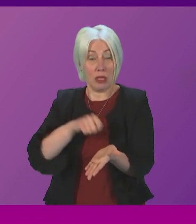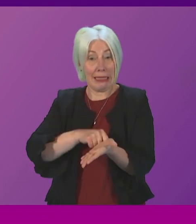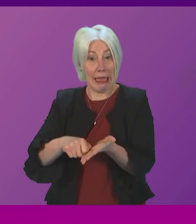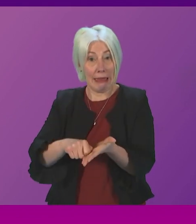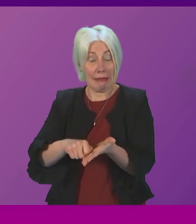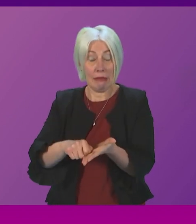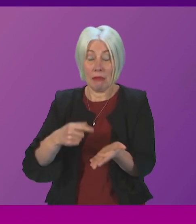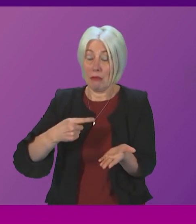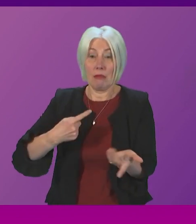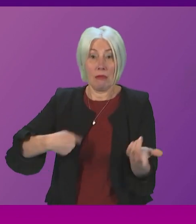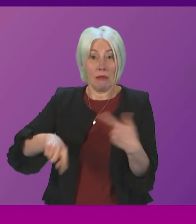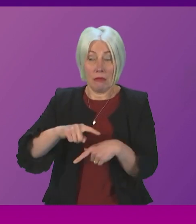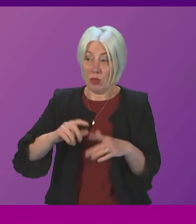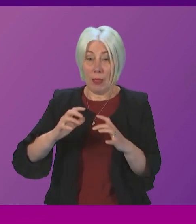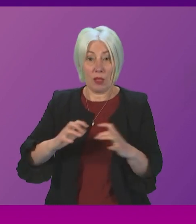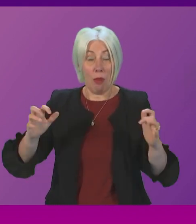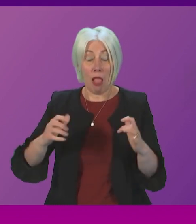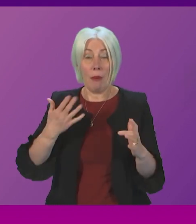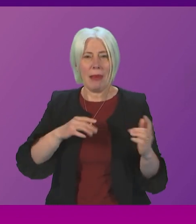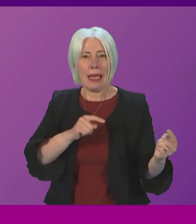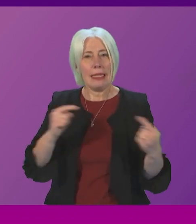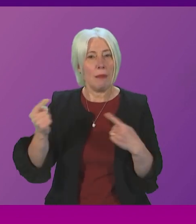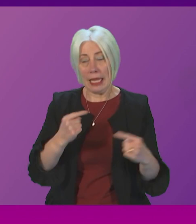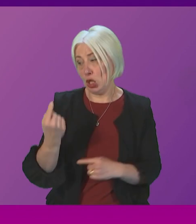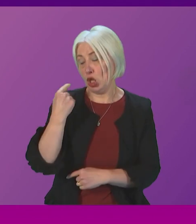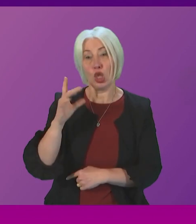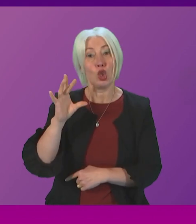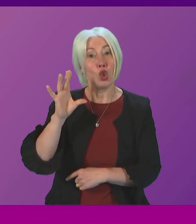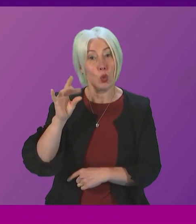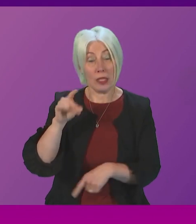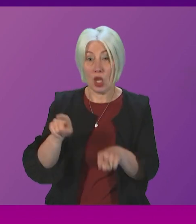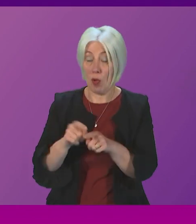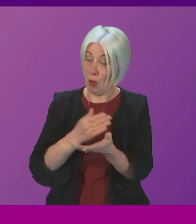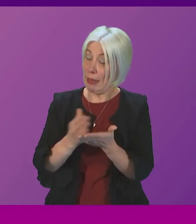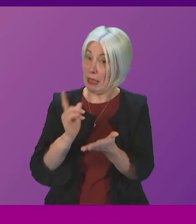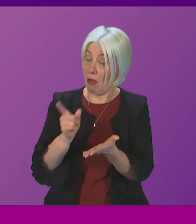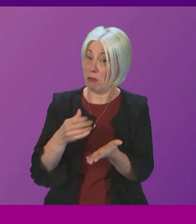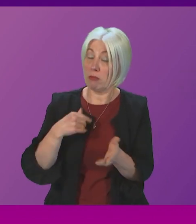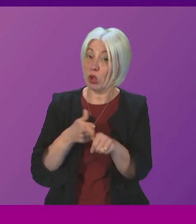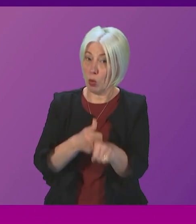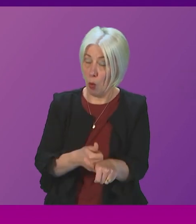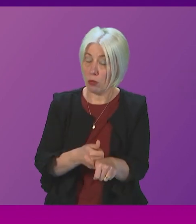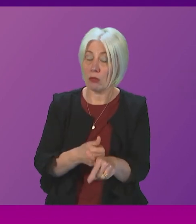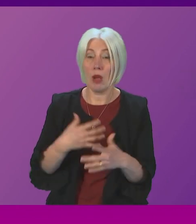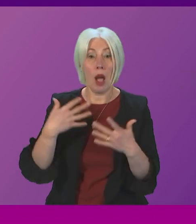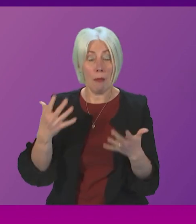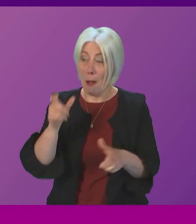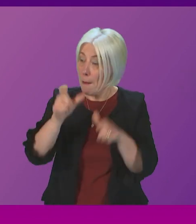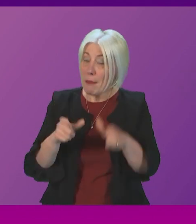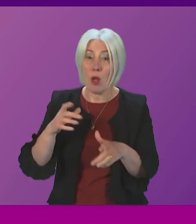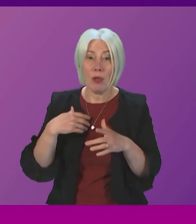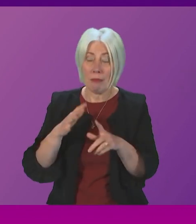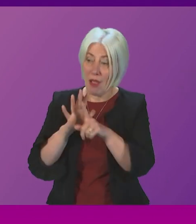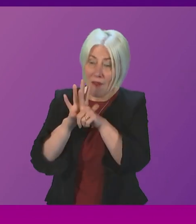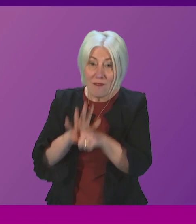made that clear in the debate on Tuesday as well Without such routes people will continue of course to be